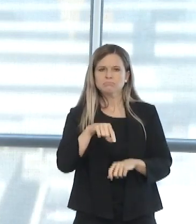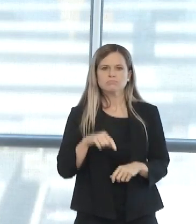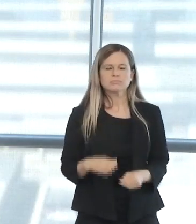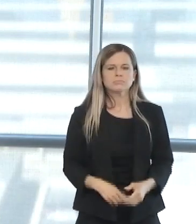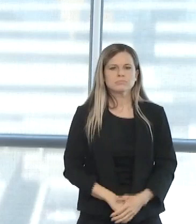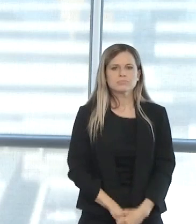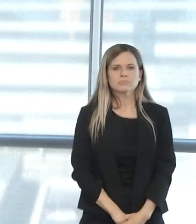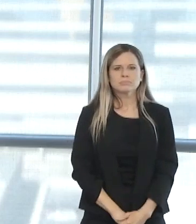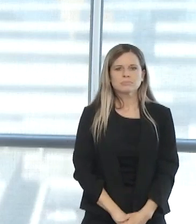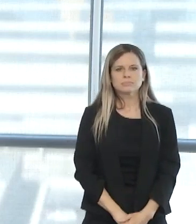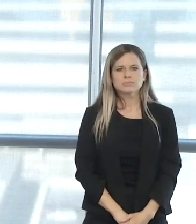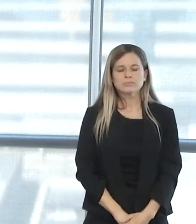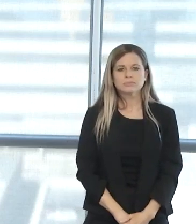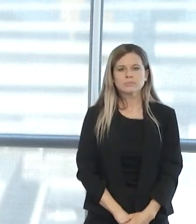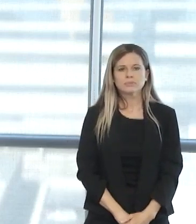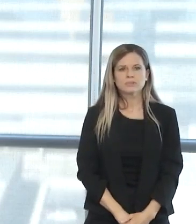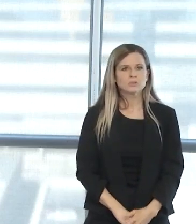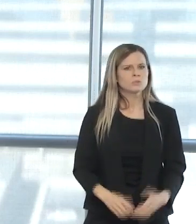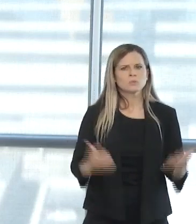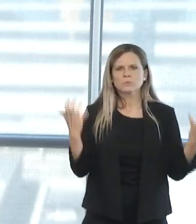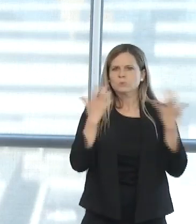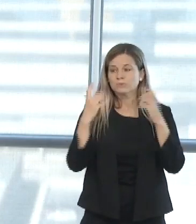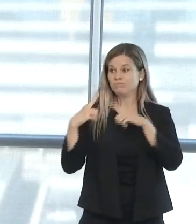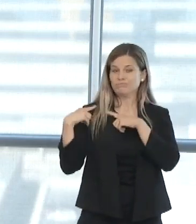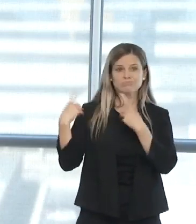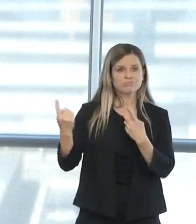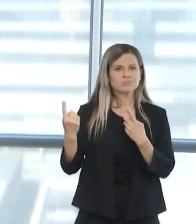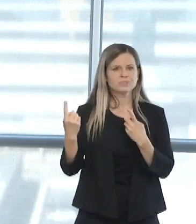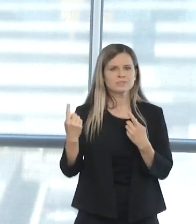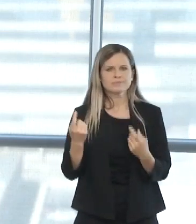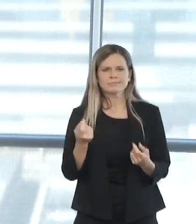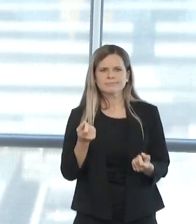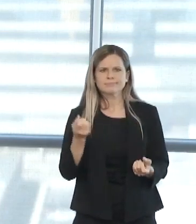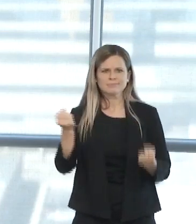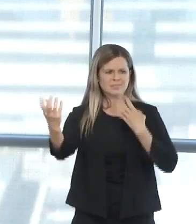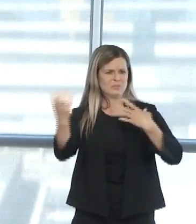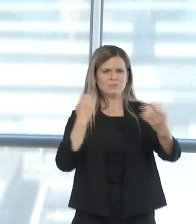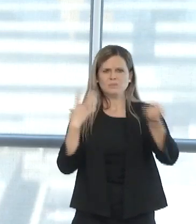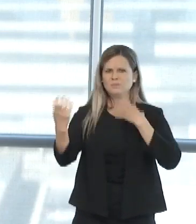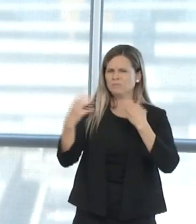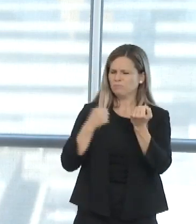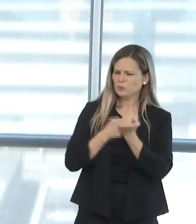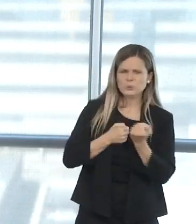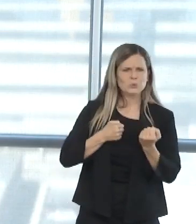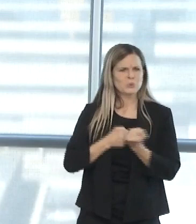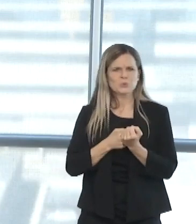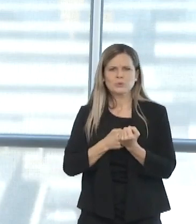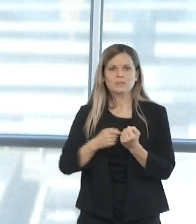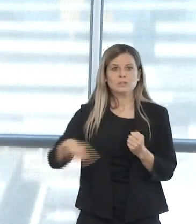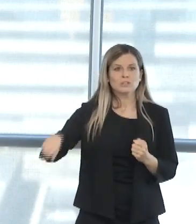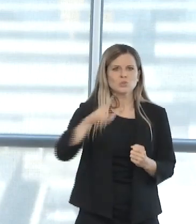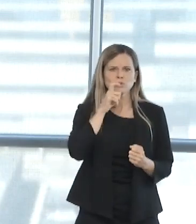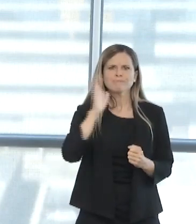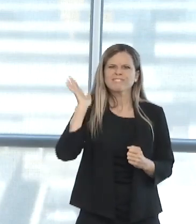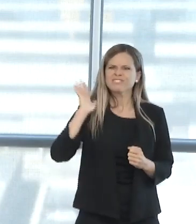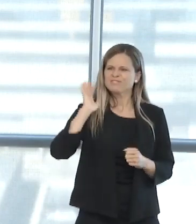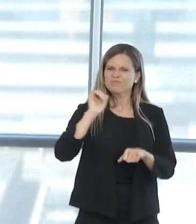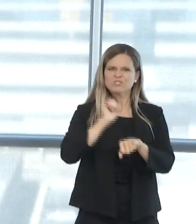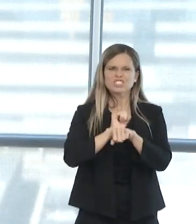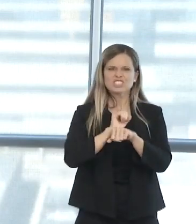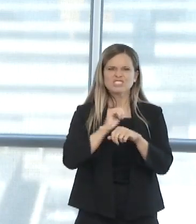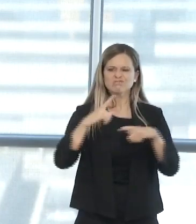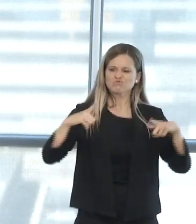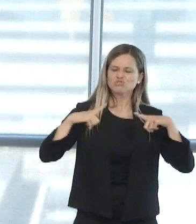to say that so far we have already received an outpouring of support from our retired and alumni physicians